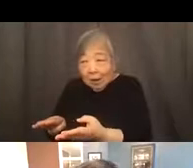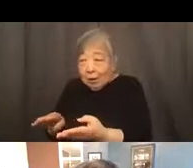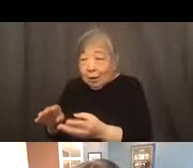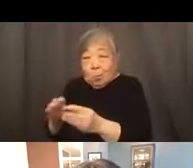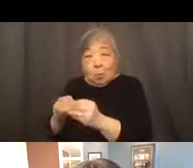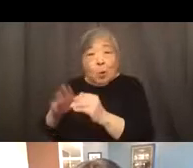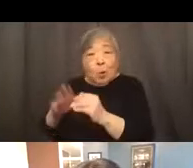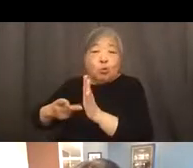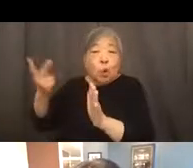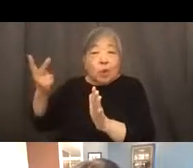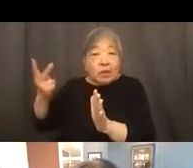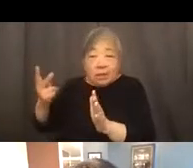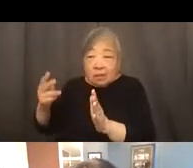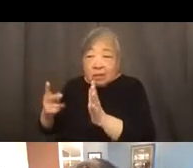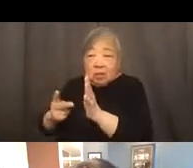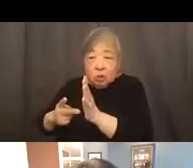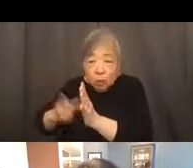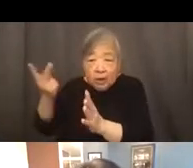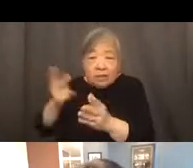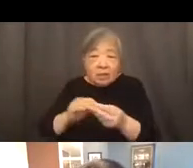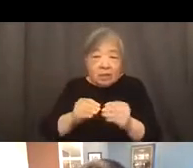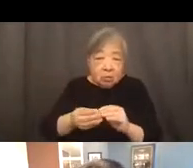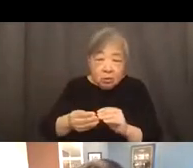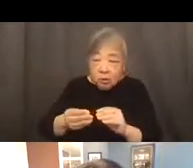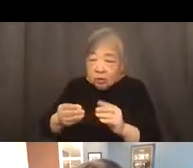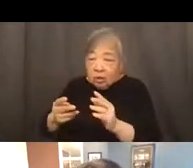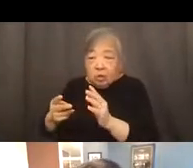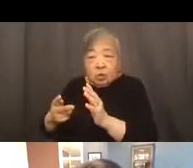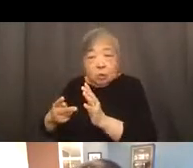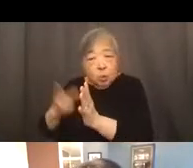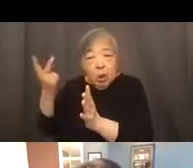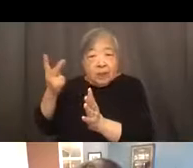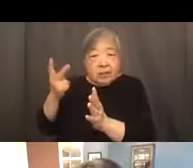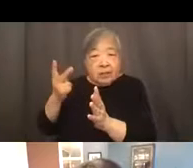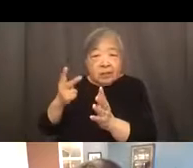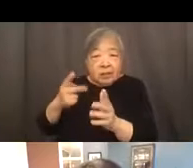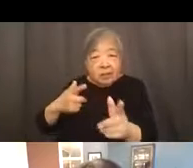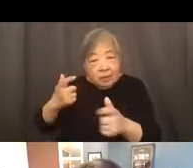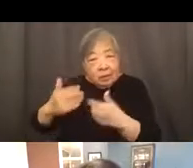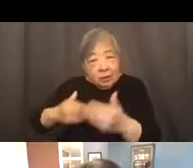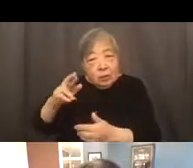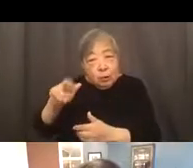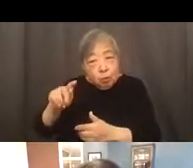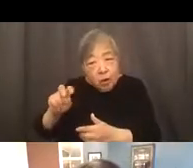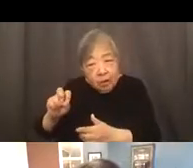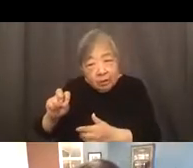in some cases, twice the rate or more than two times the rate of that for